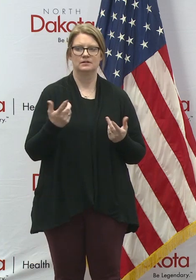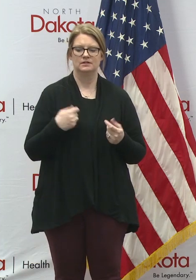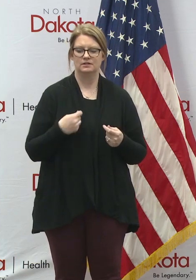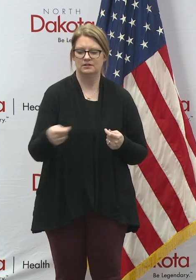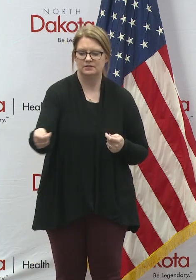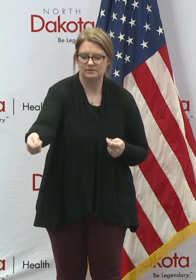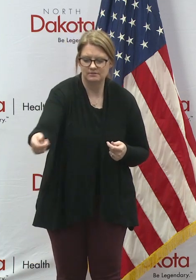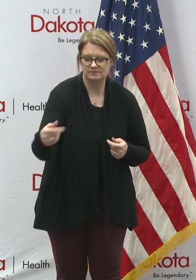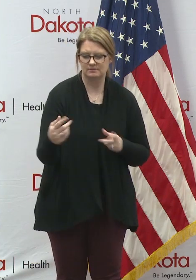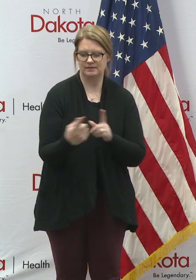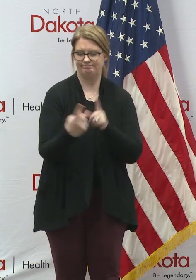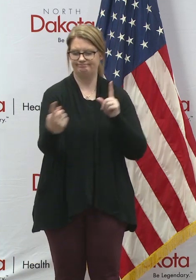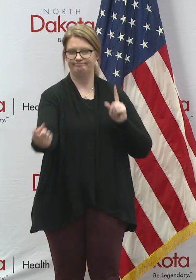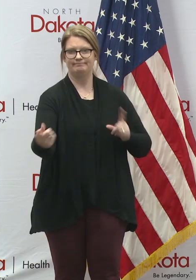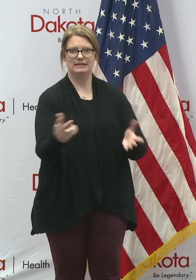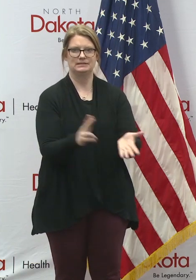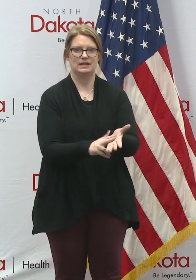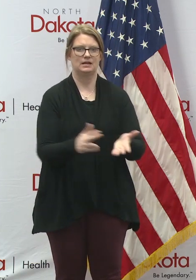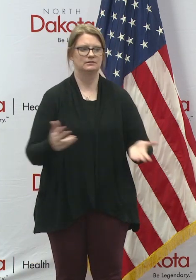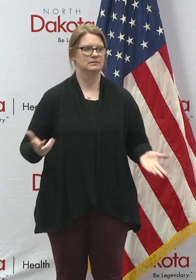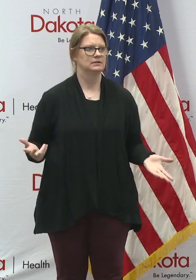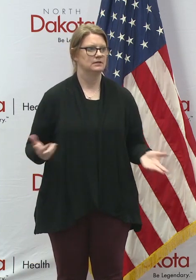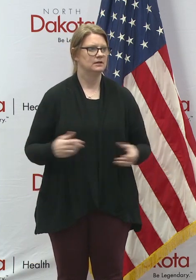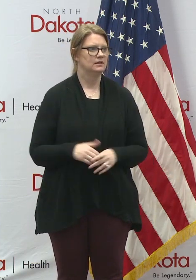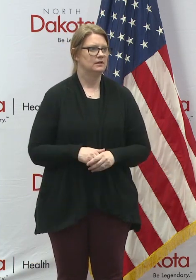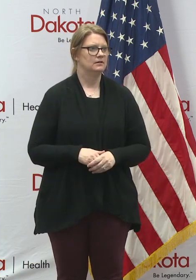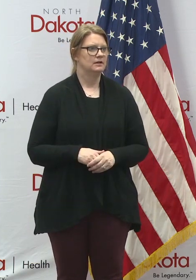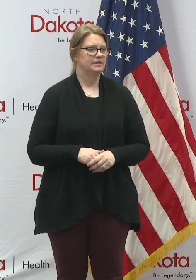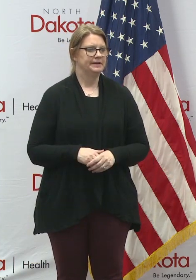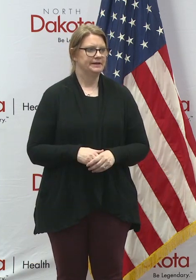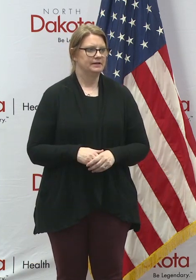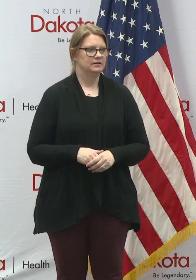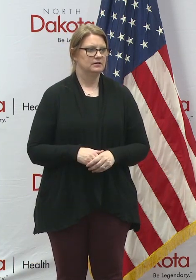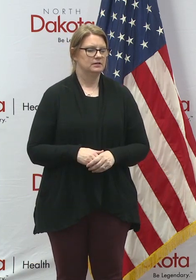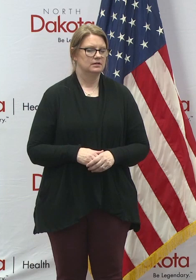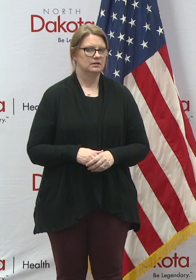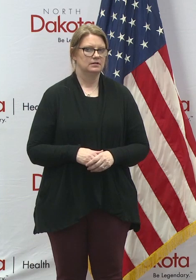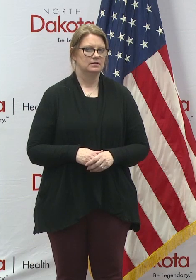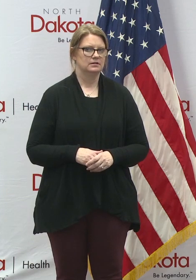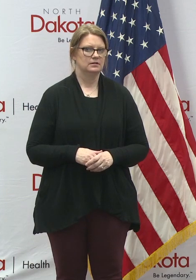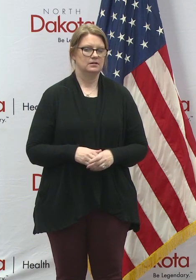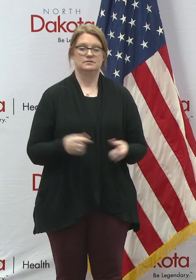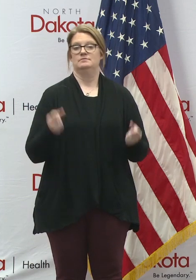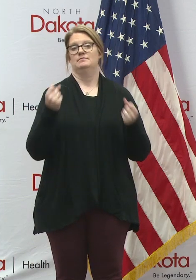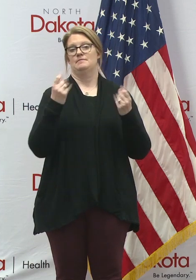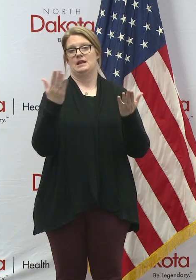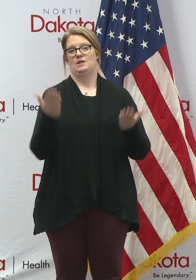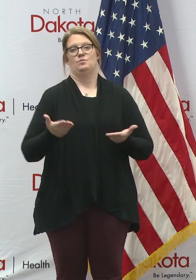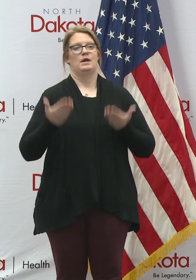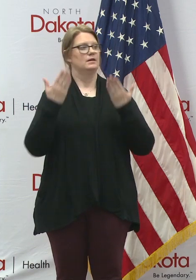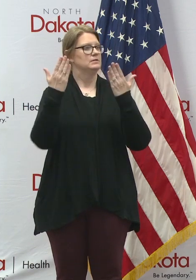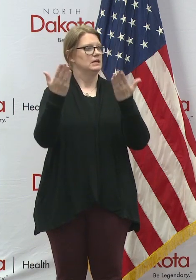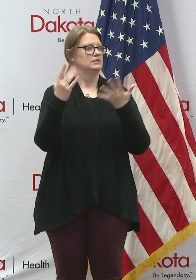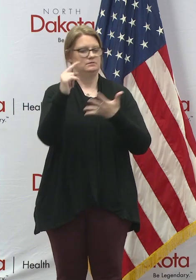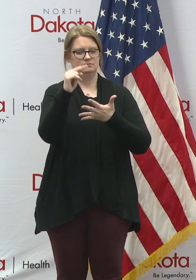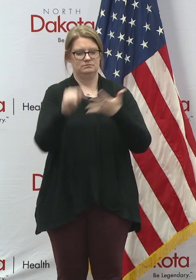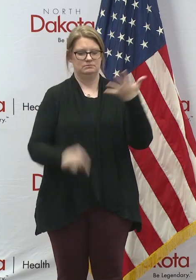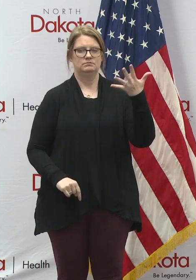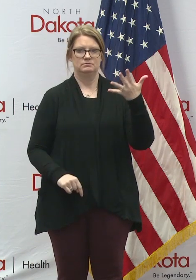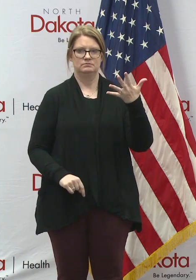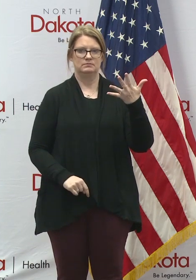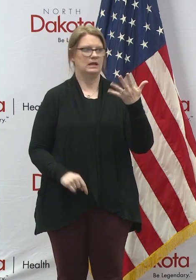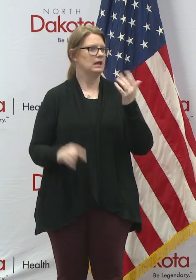have them sign. I mean, you know, obviously there's a lot of recommendations out there right now in terms of how you